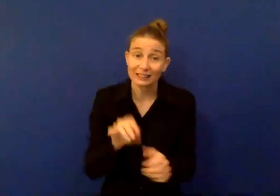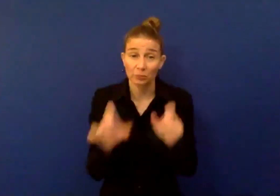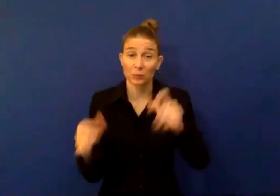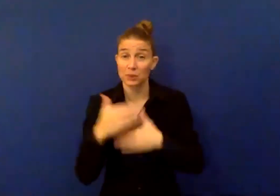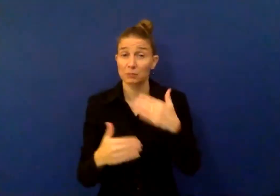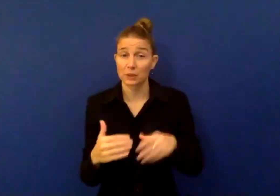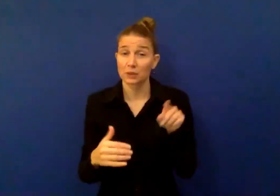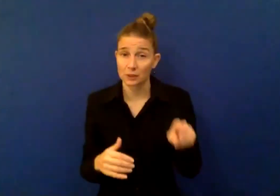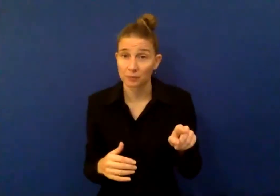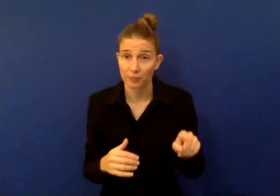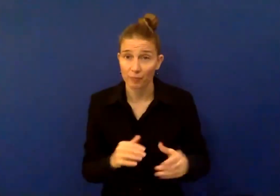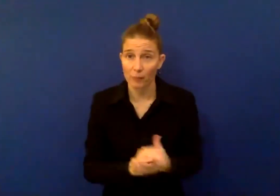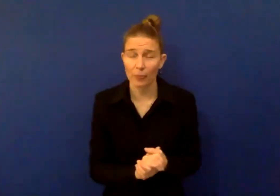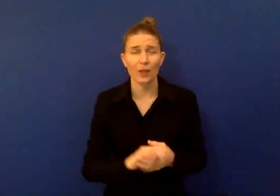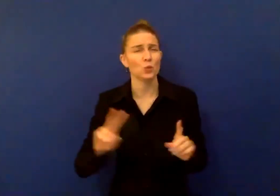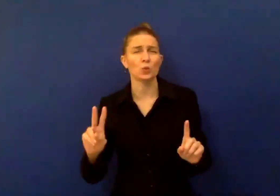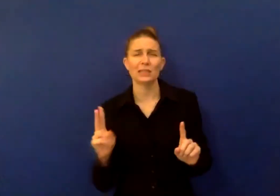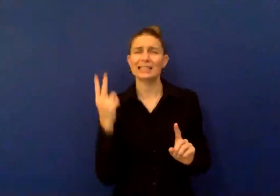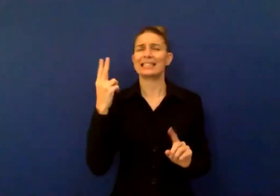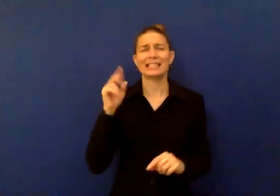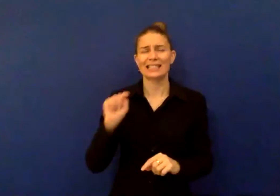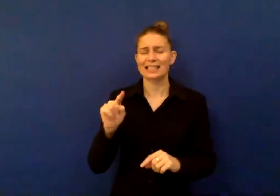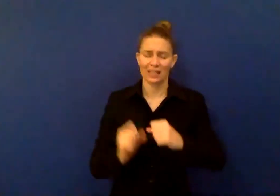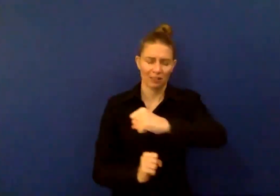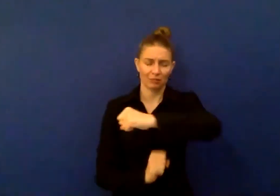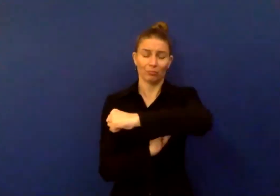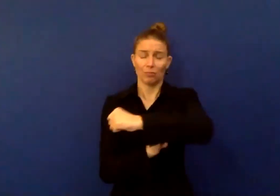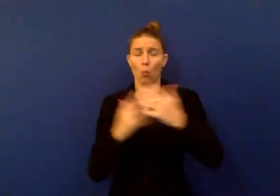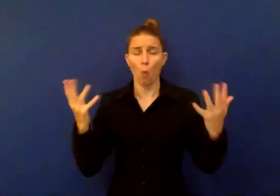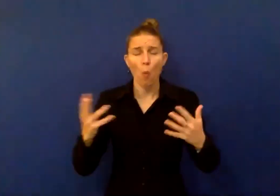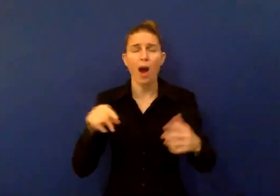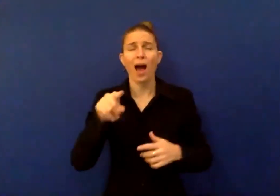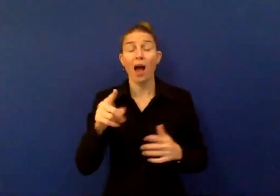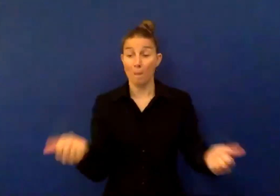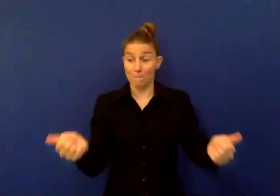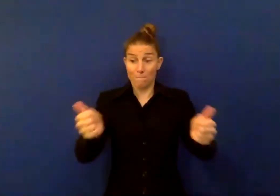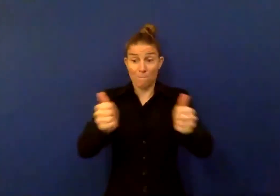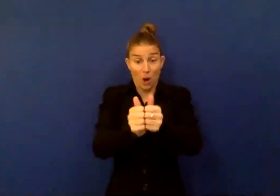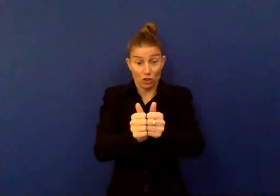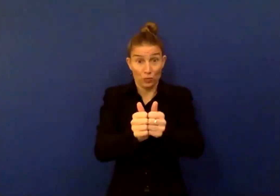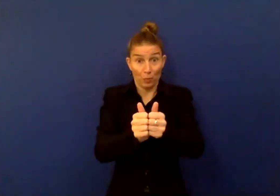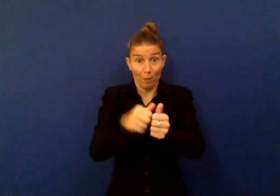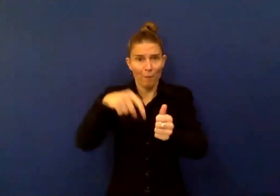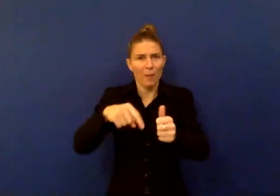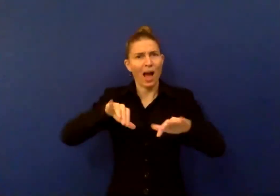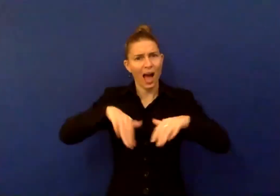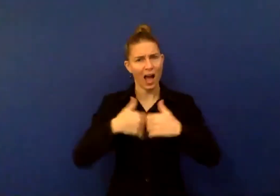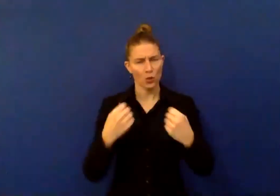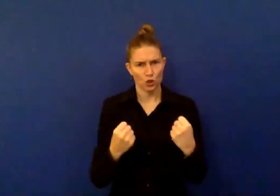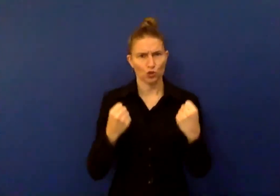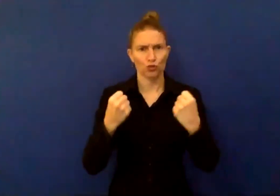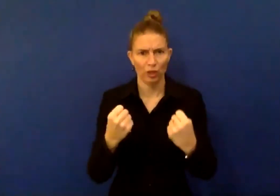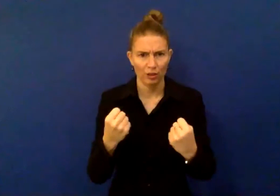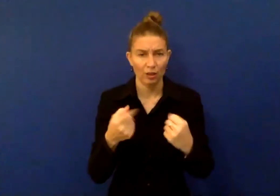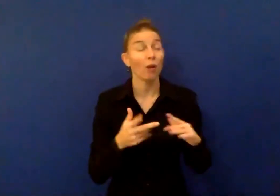me, the second important pillar is how to strengthen this partnership approach where different organizations can